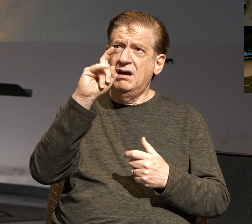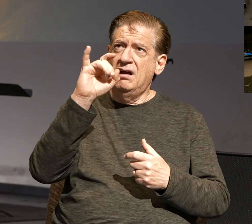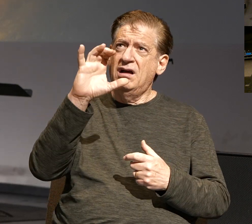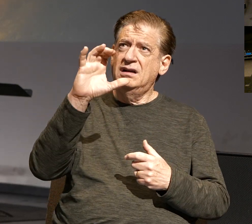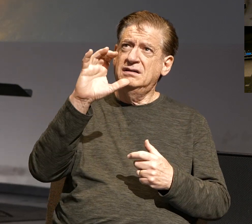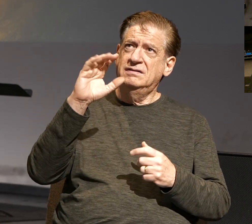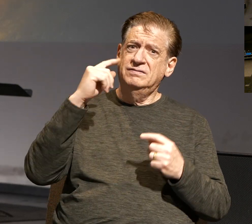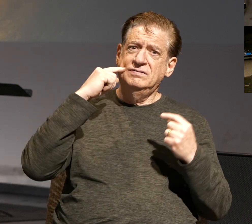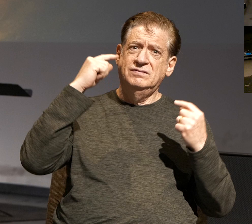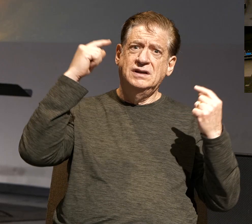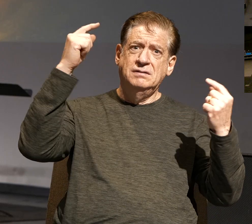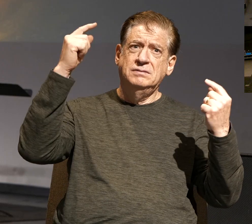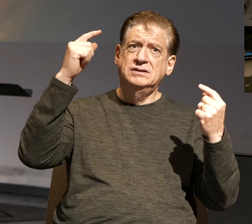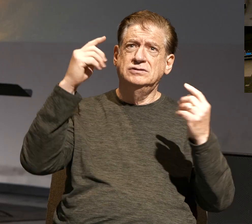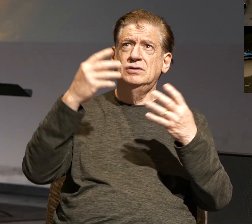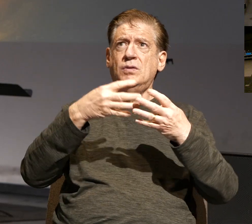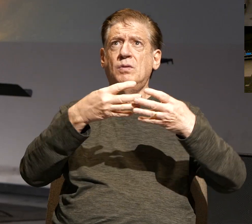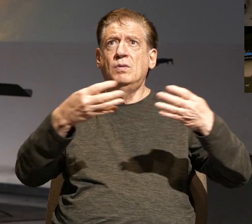burn.